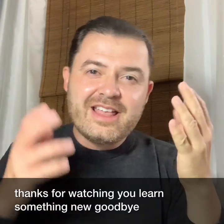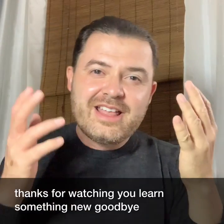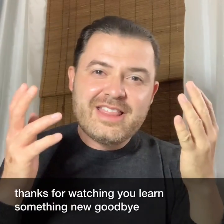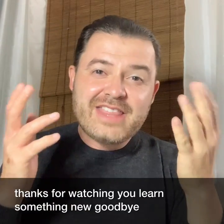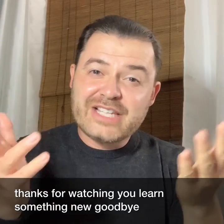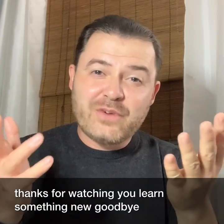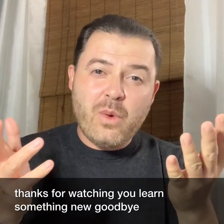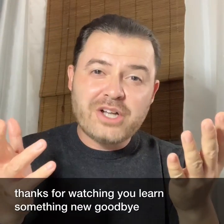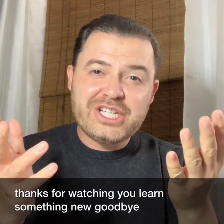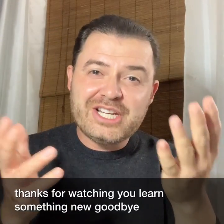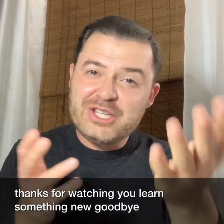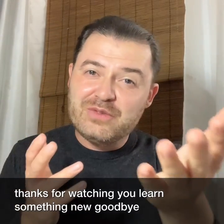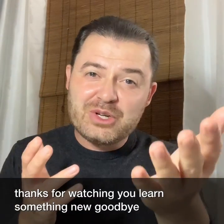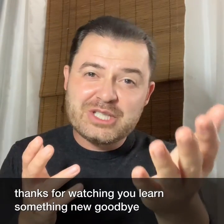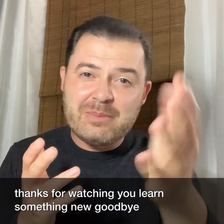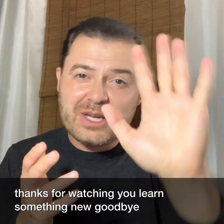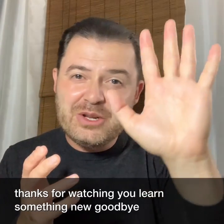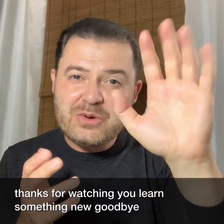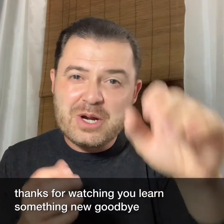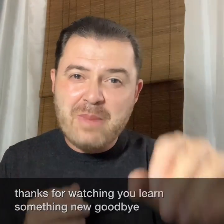Thanks for watching. You've learned something new. Goodbye.